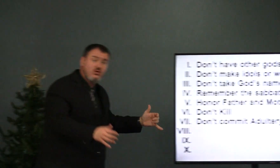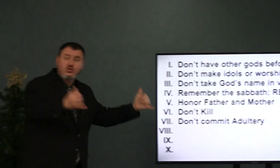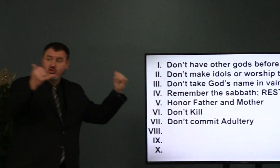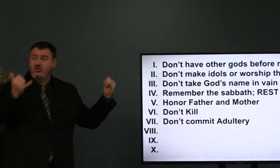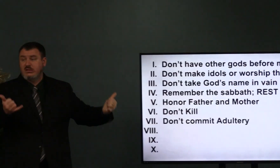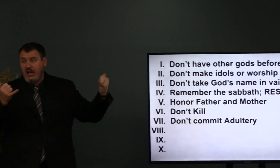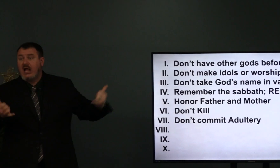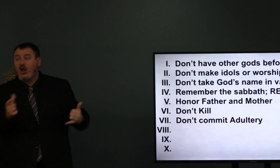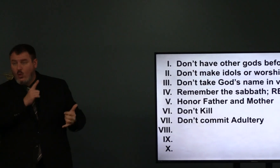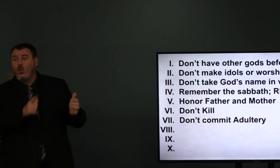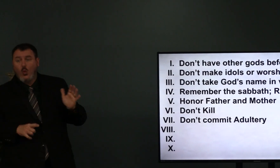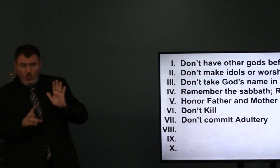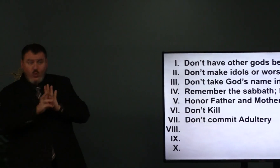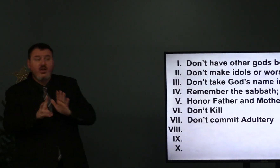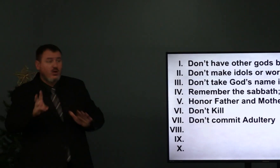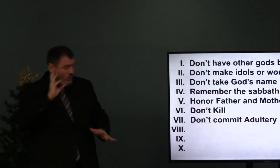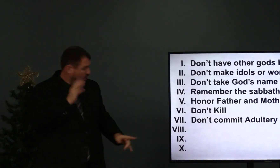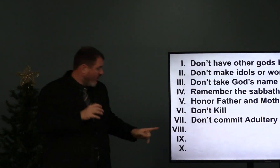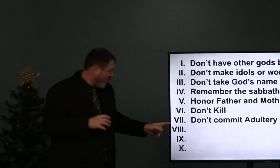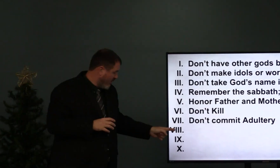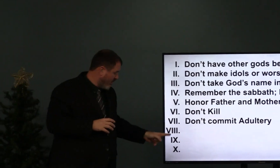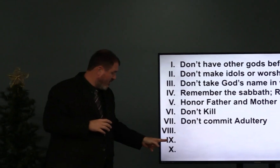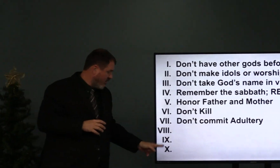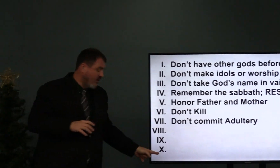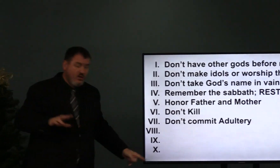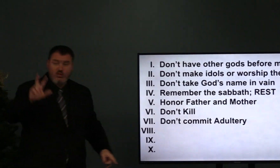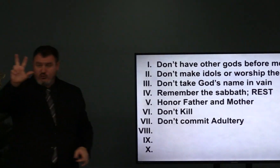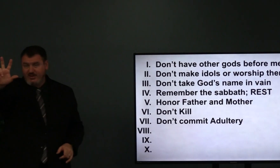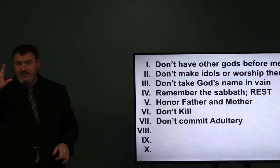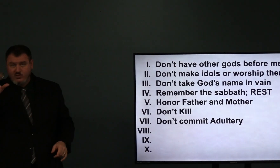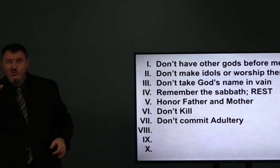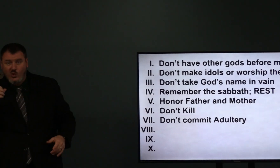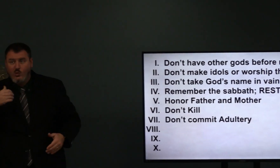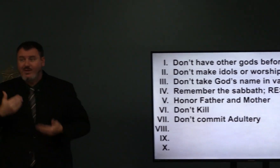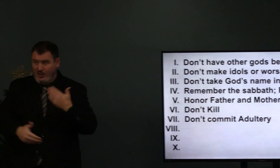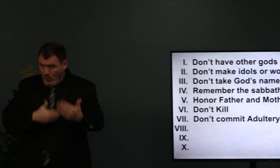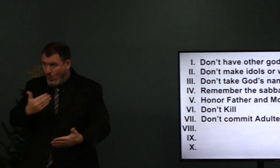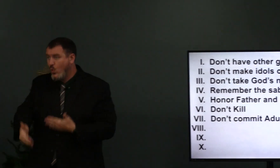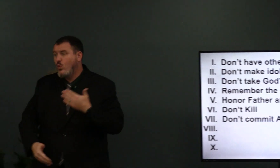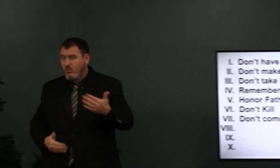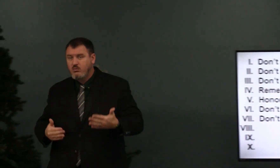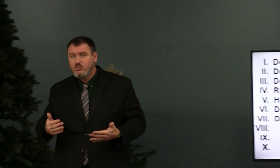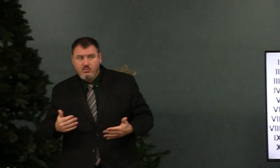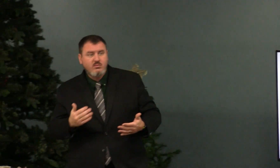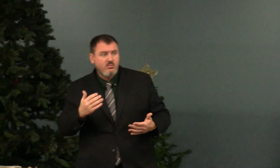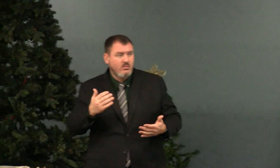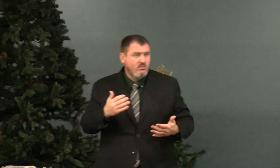Number eight. Today we're going to talk about the last three. So we're going to go forward